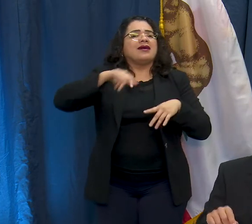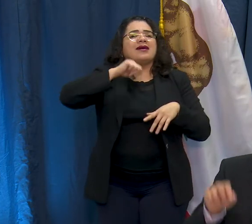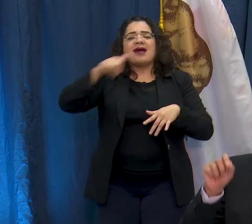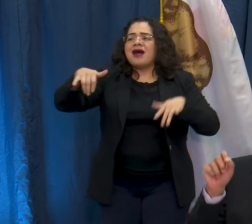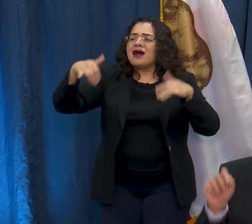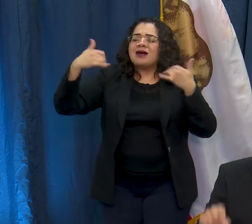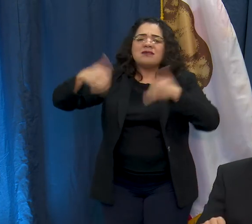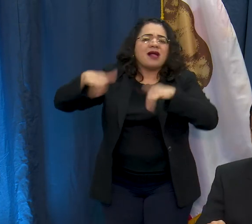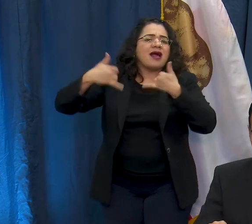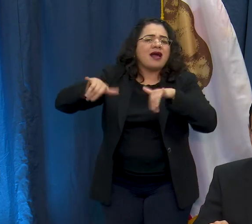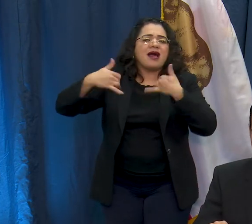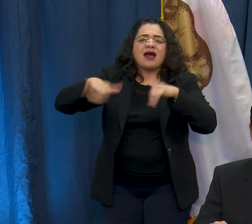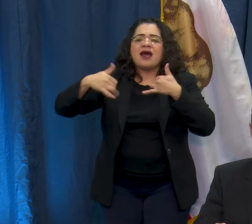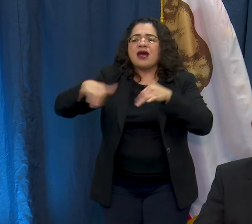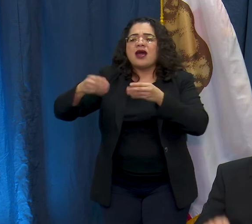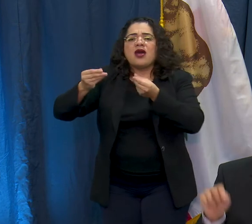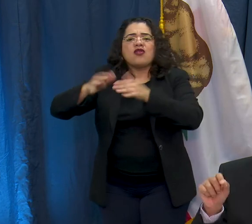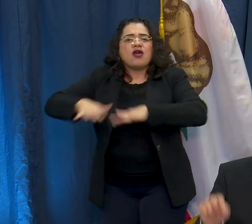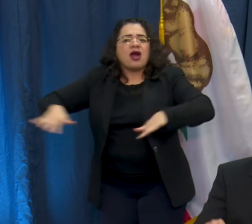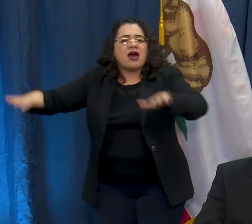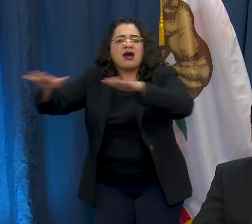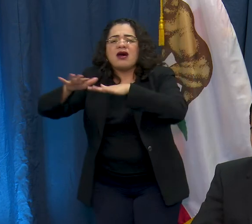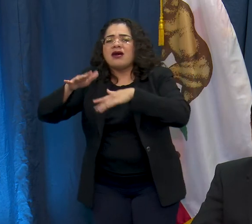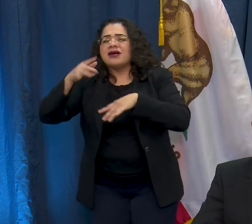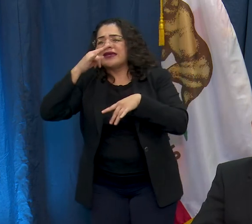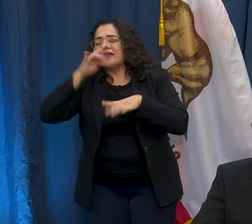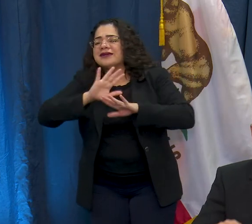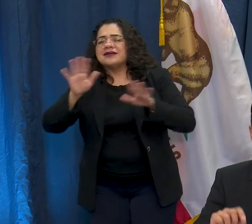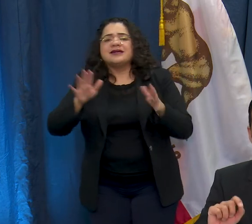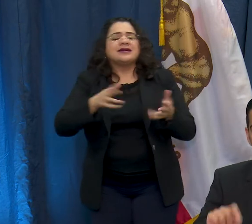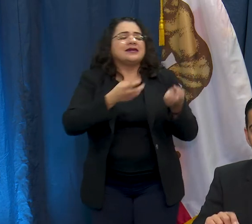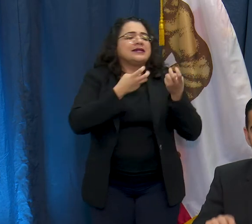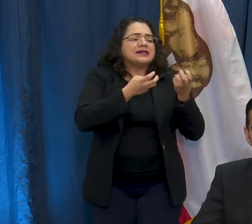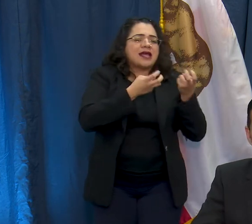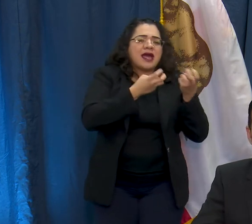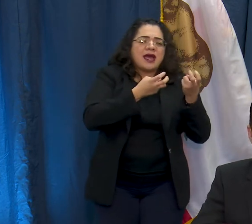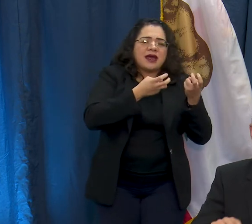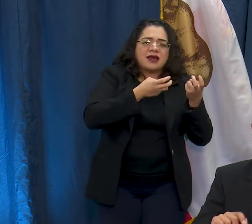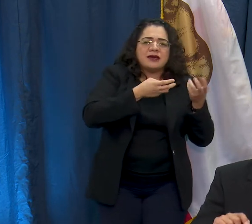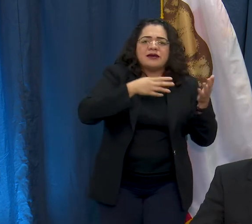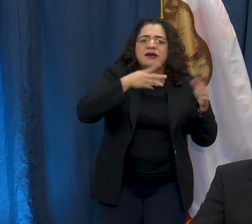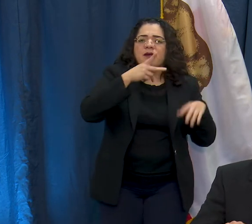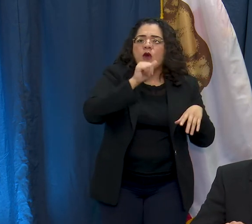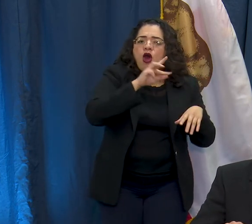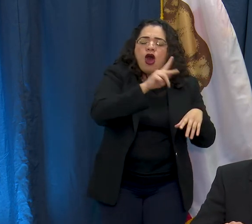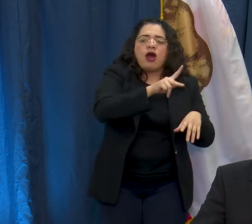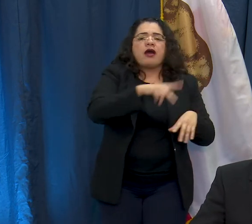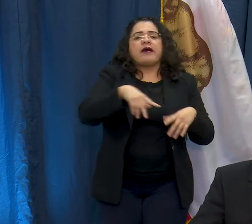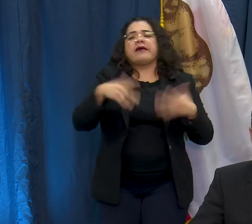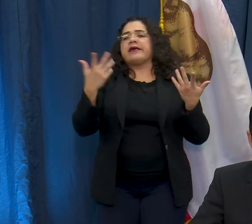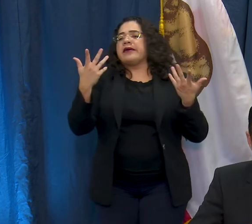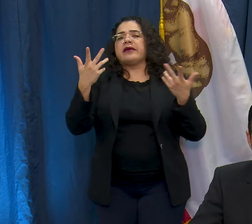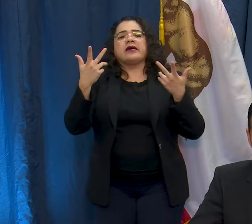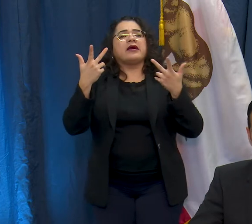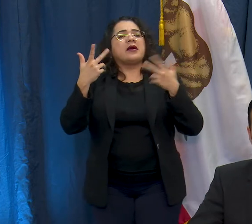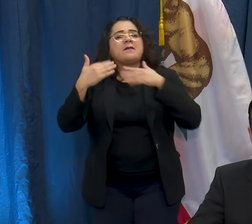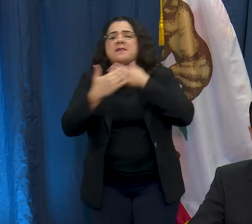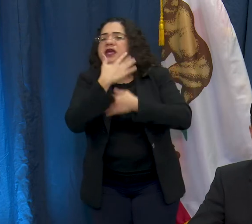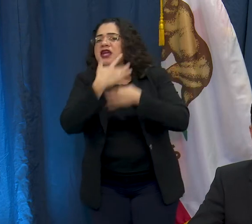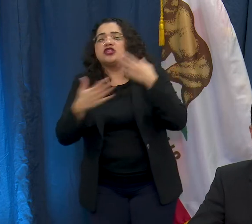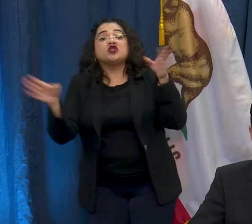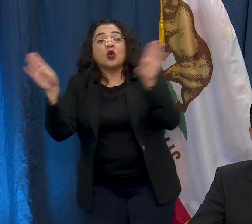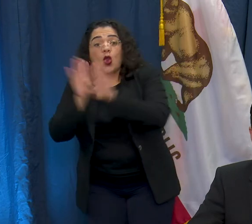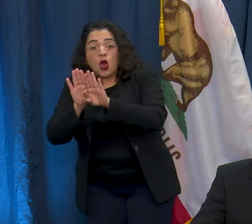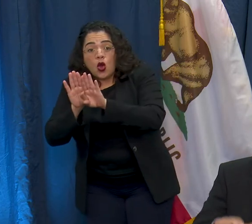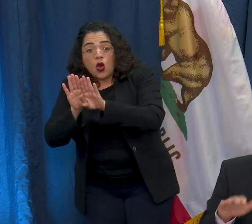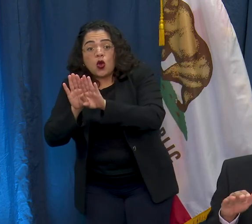you cannot go on a soccer field and play soccer, you cannot go on a skate park. These are things that please respect the